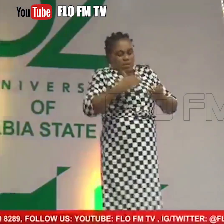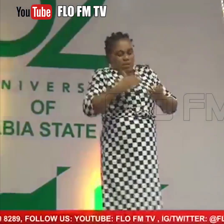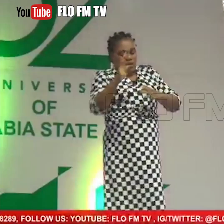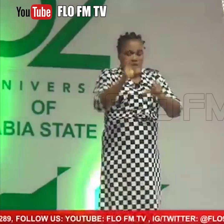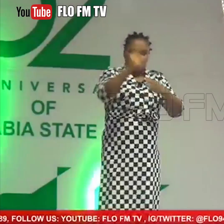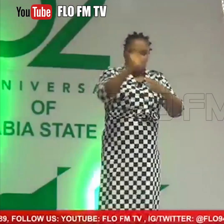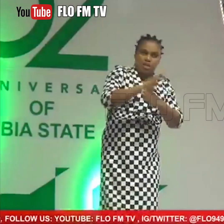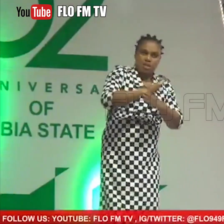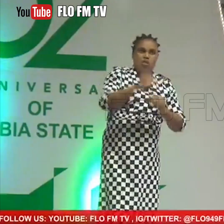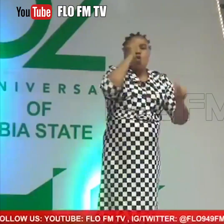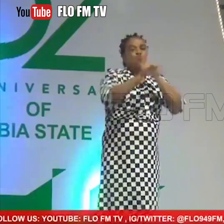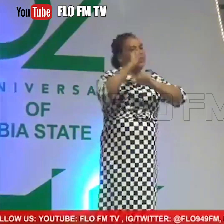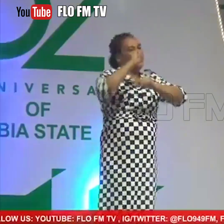business?